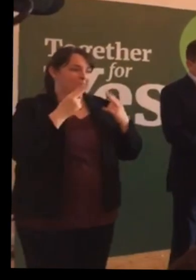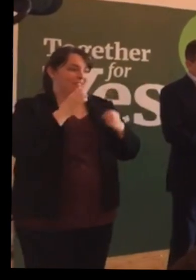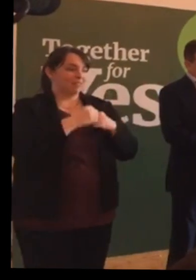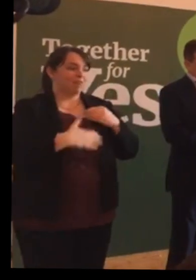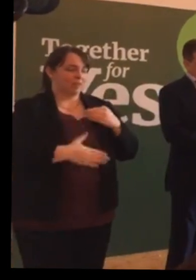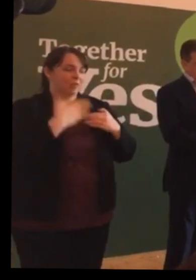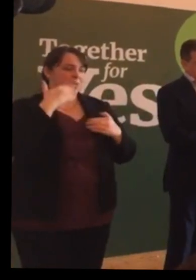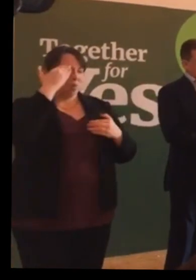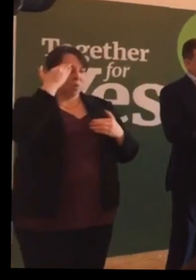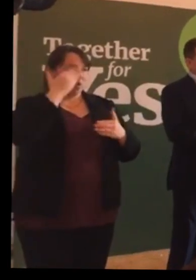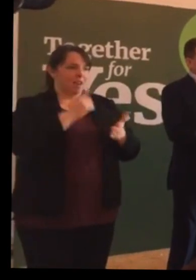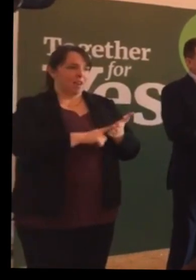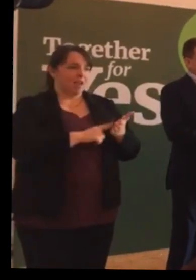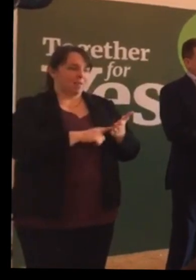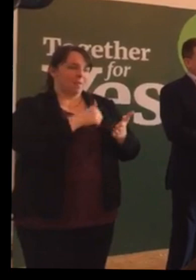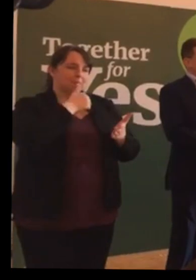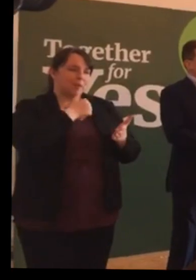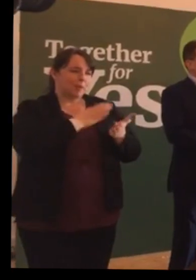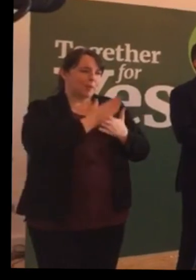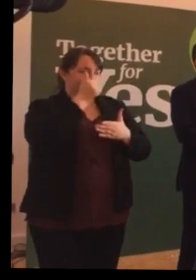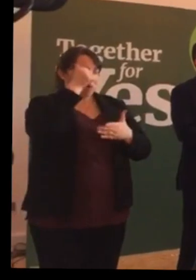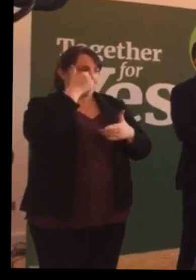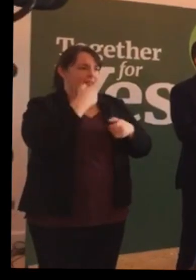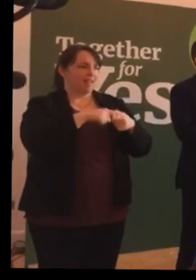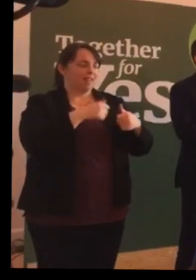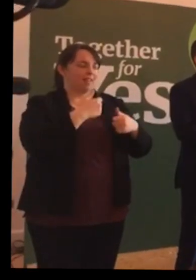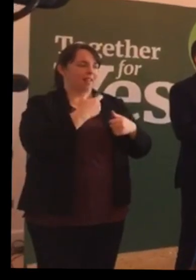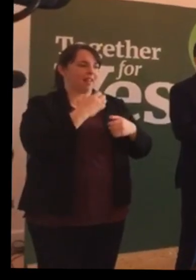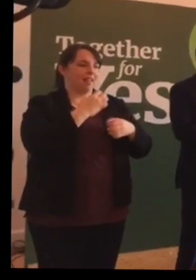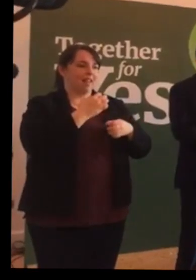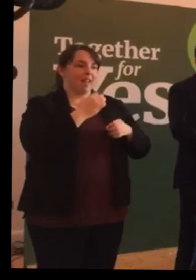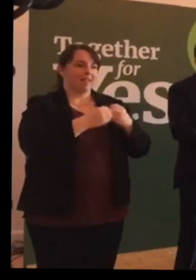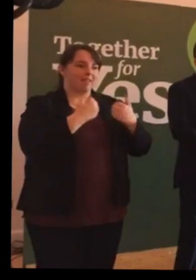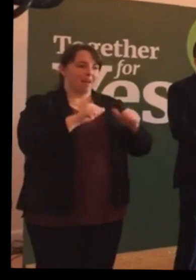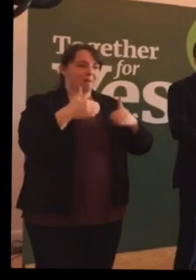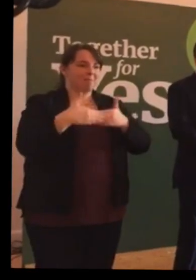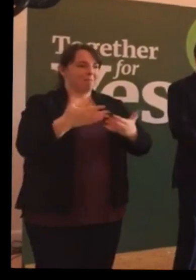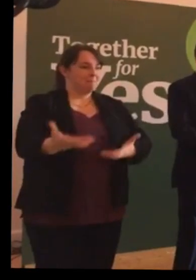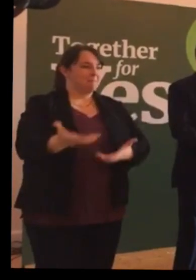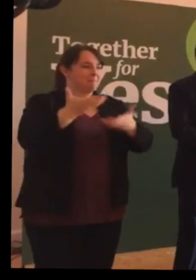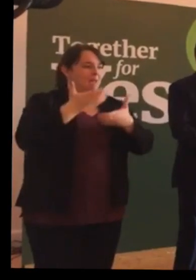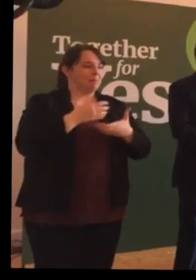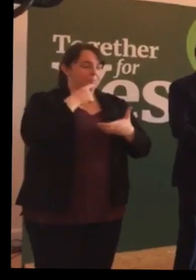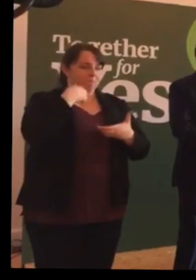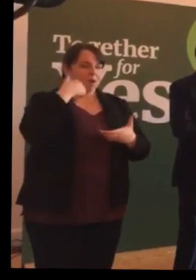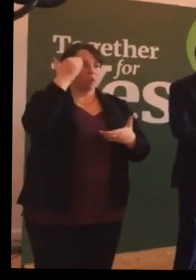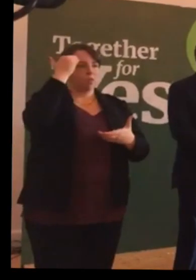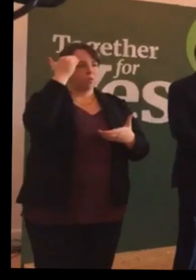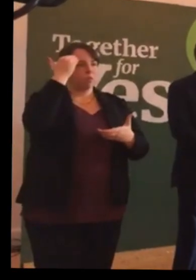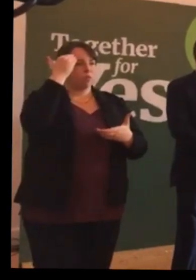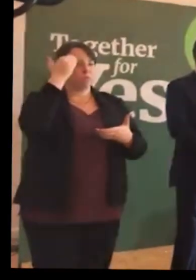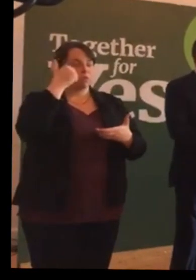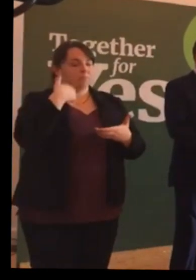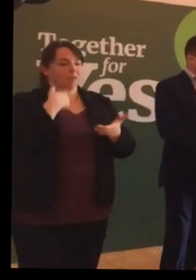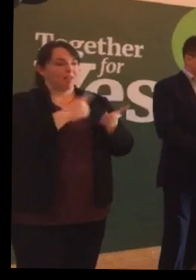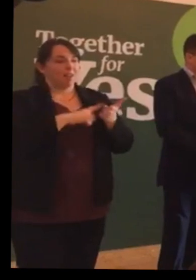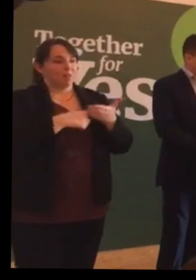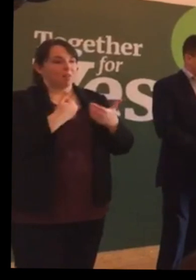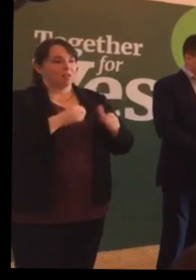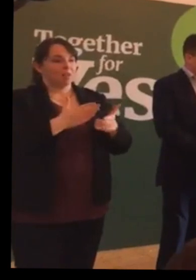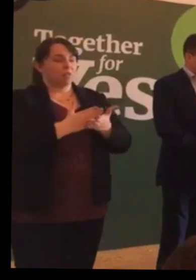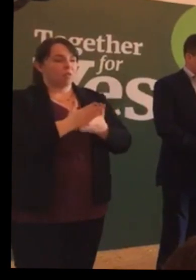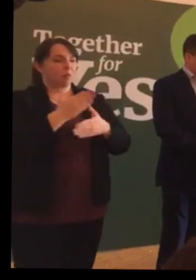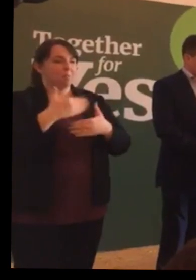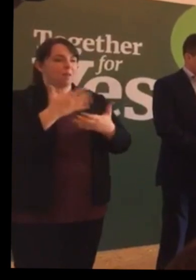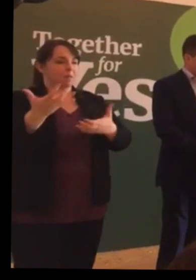know what the reward is at the end of it. I knew that there was no prospect of me producing, of me having